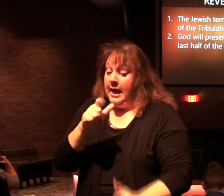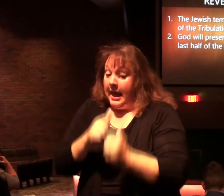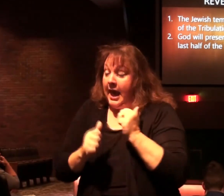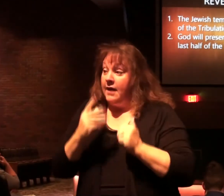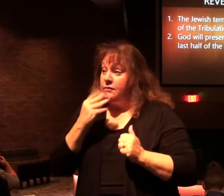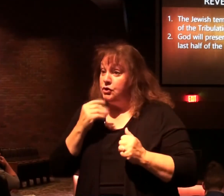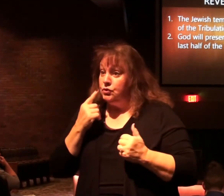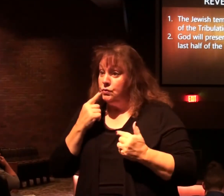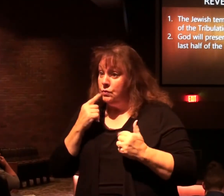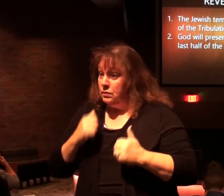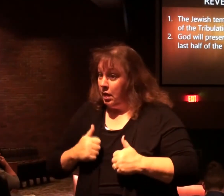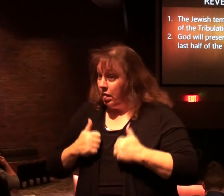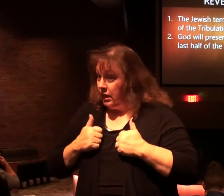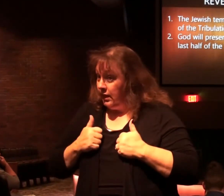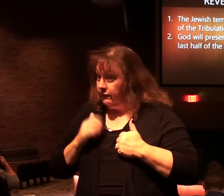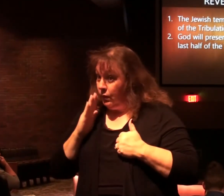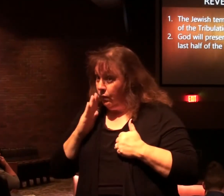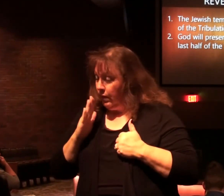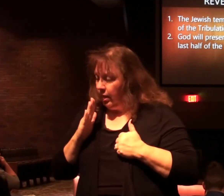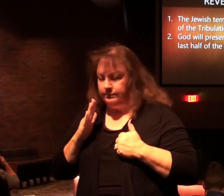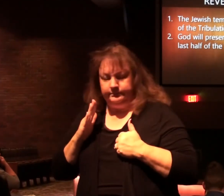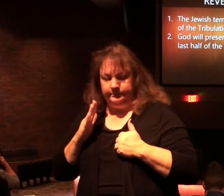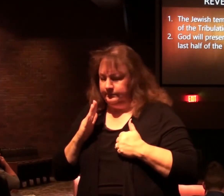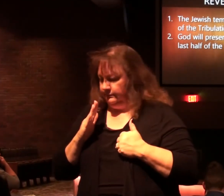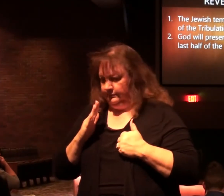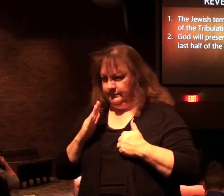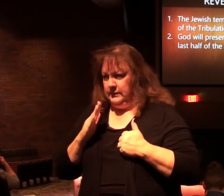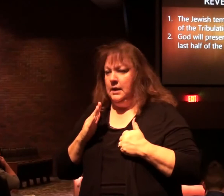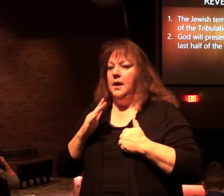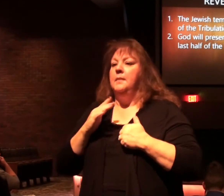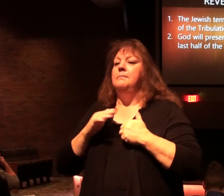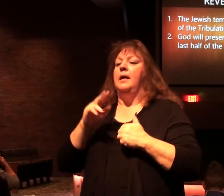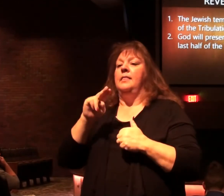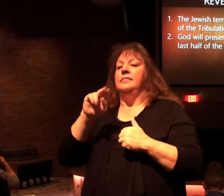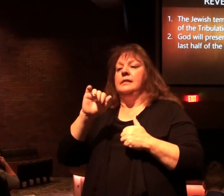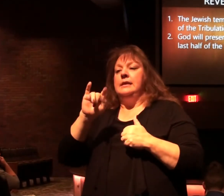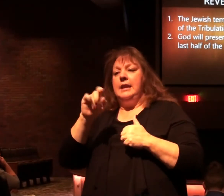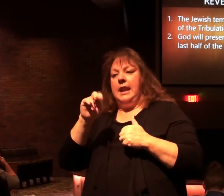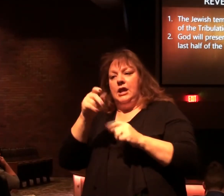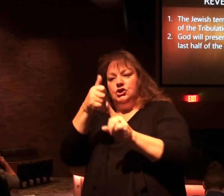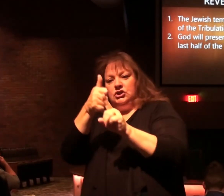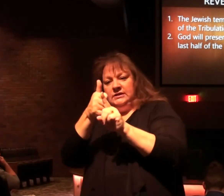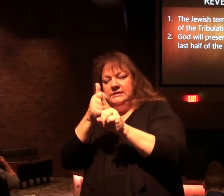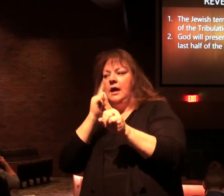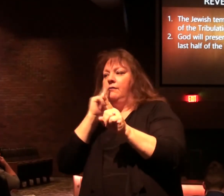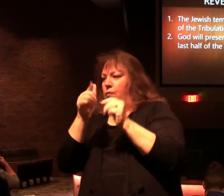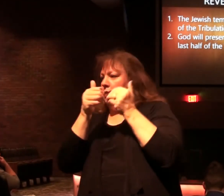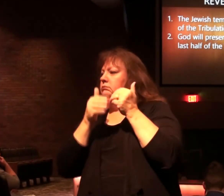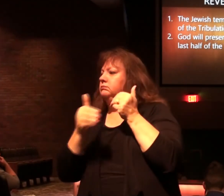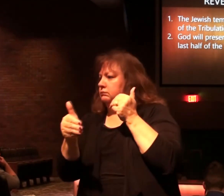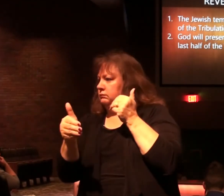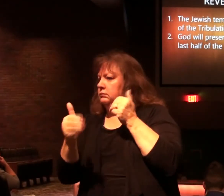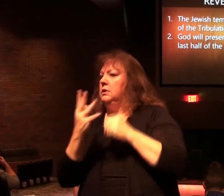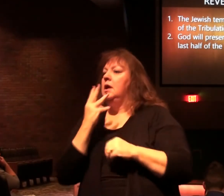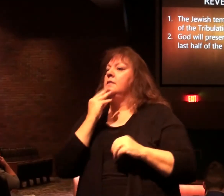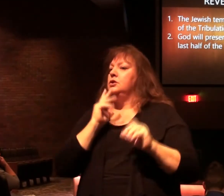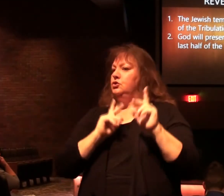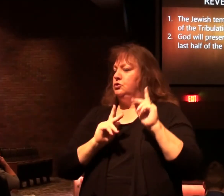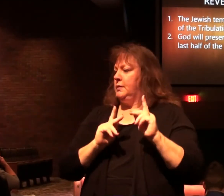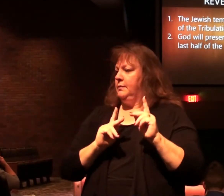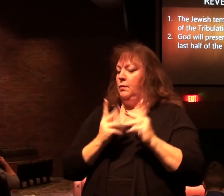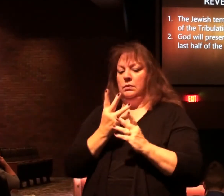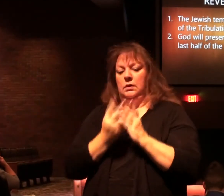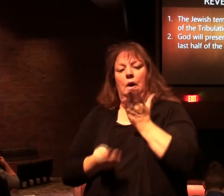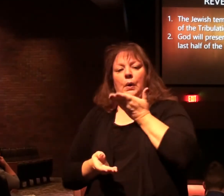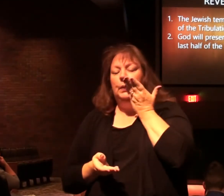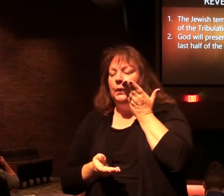Jew will survive. But the nation will survive. And the Jewish people. And those